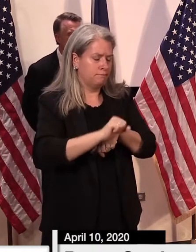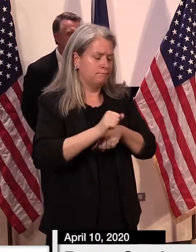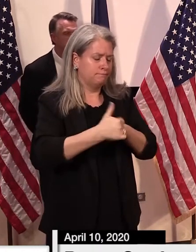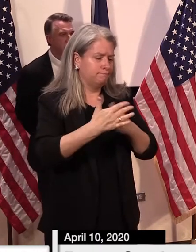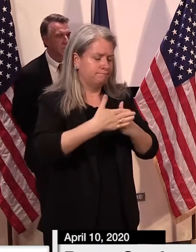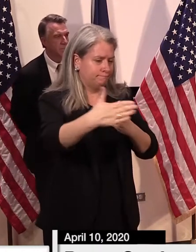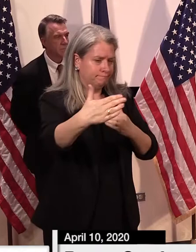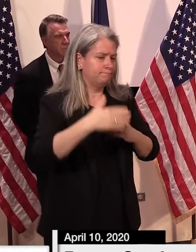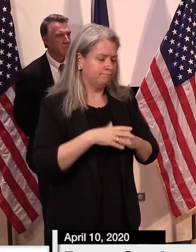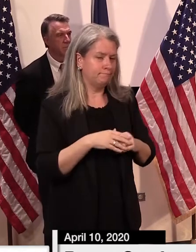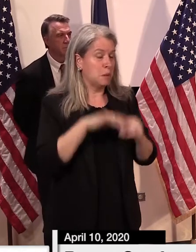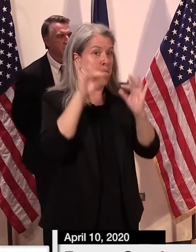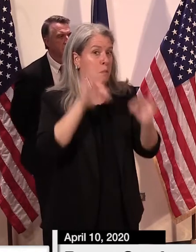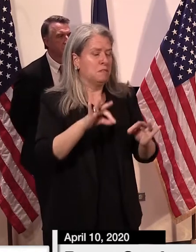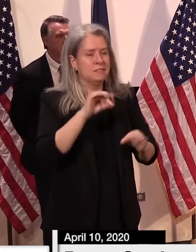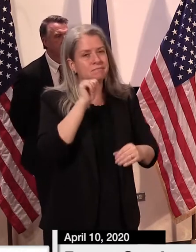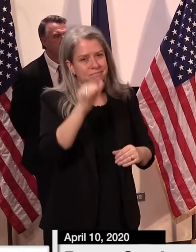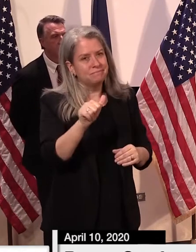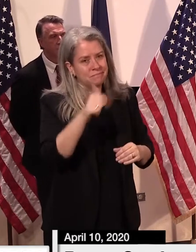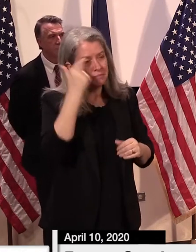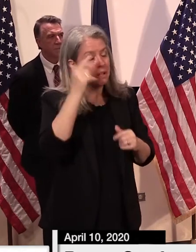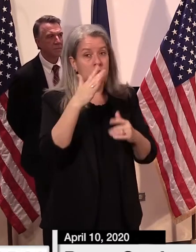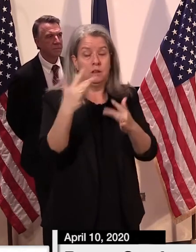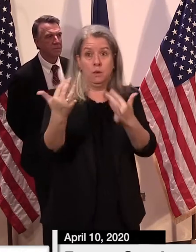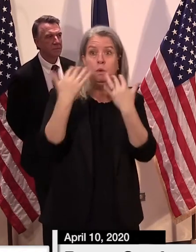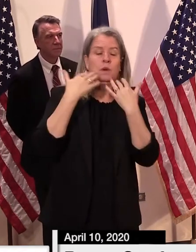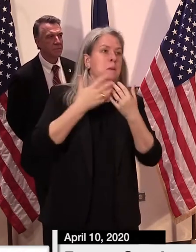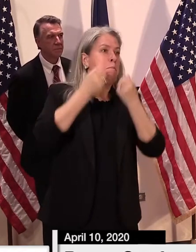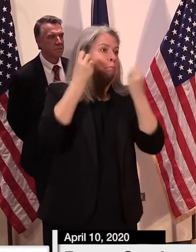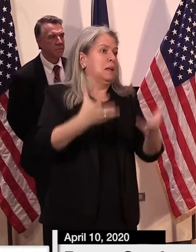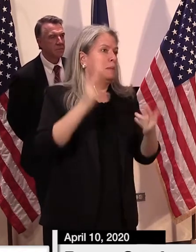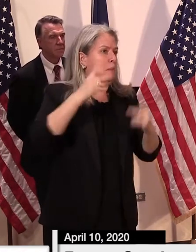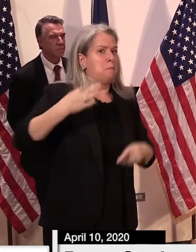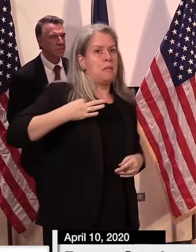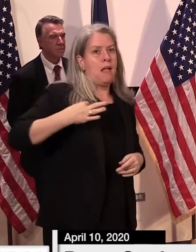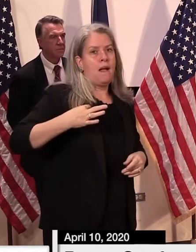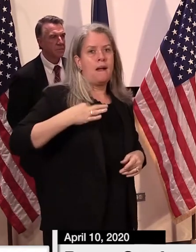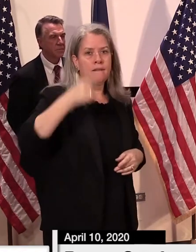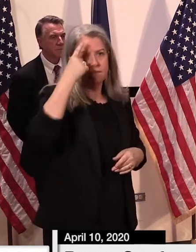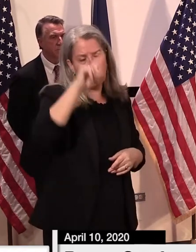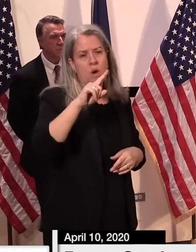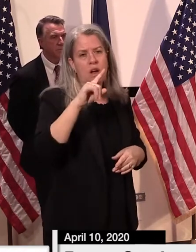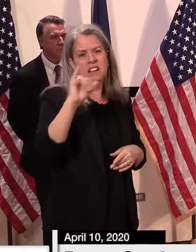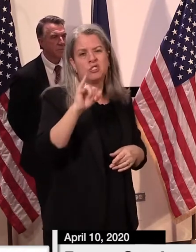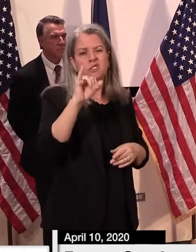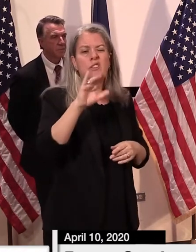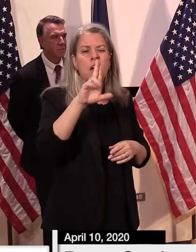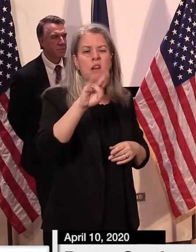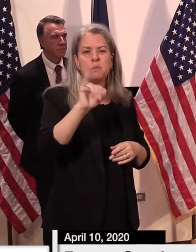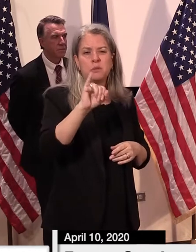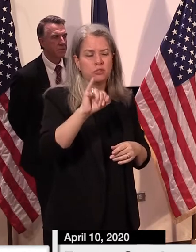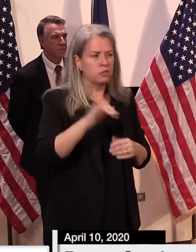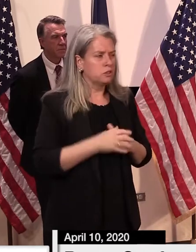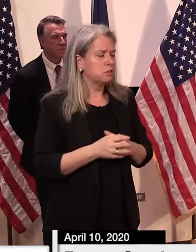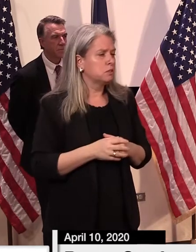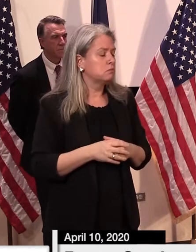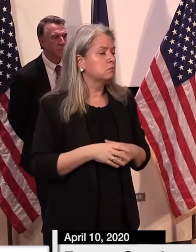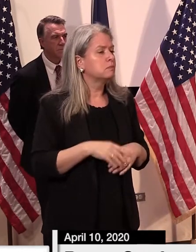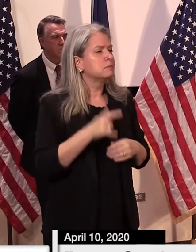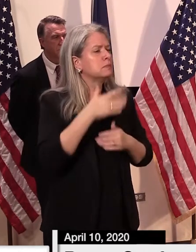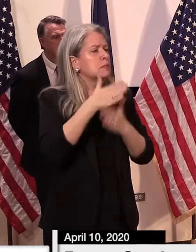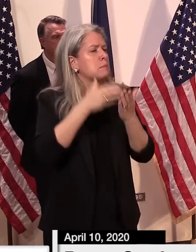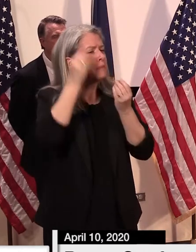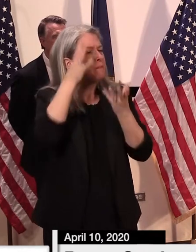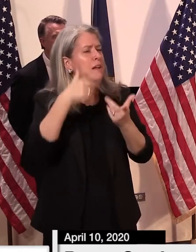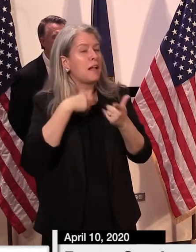large number of claims that we're receiving. Some of this has already been shared publicly, but I just